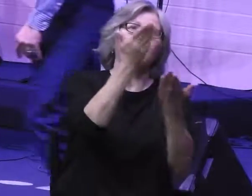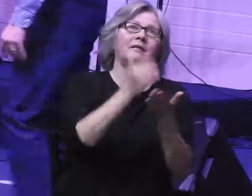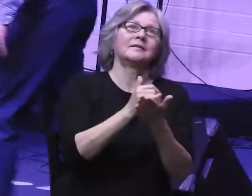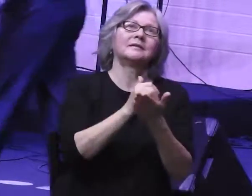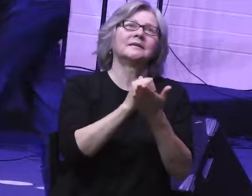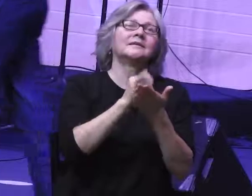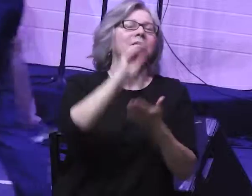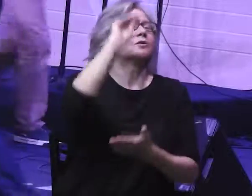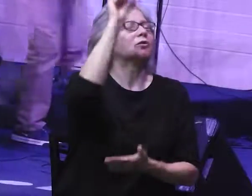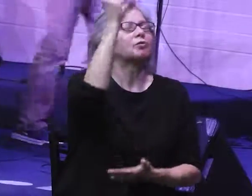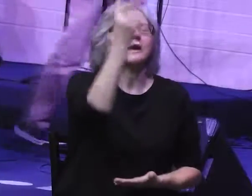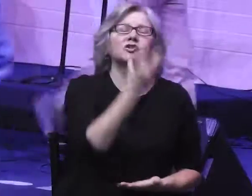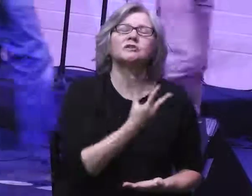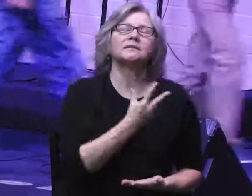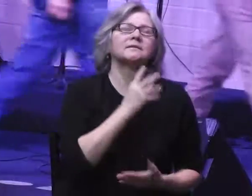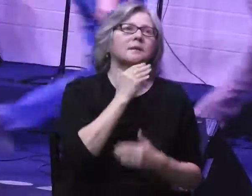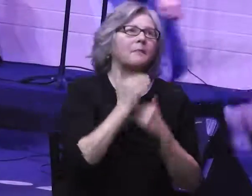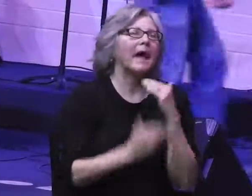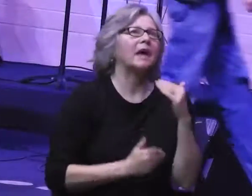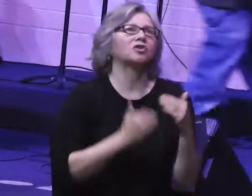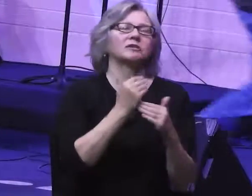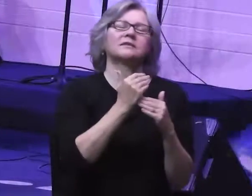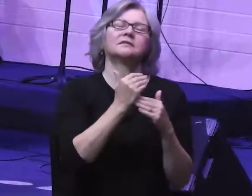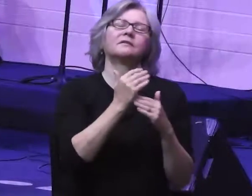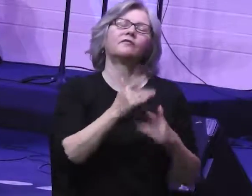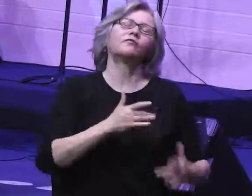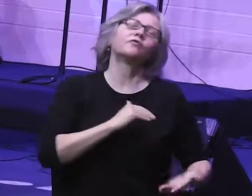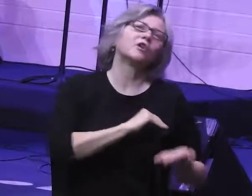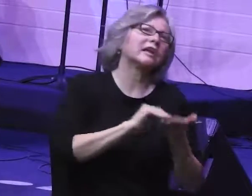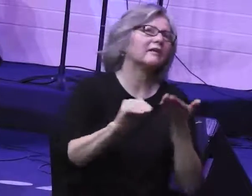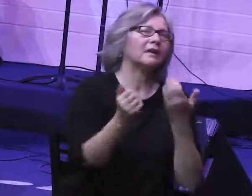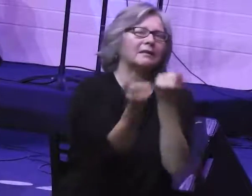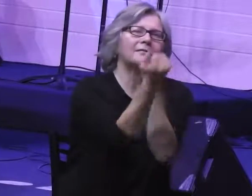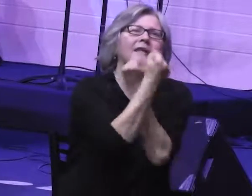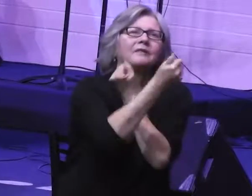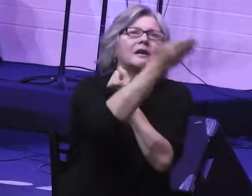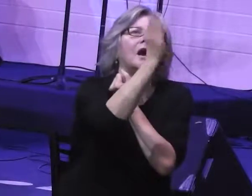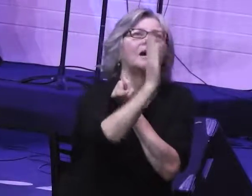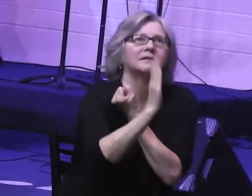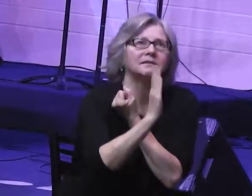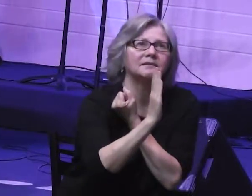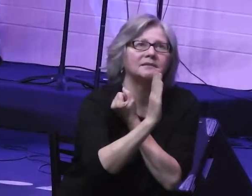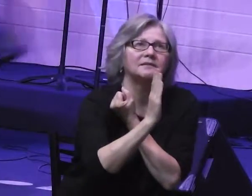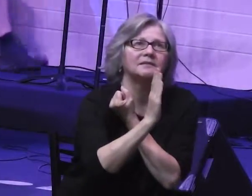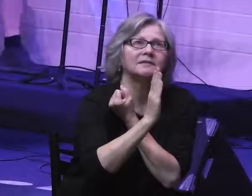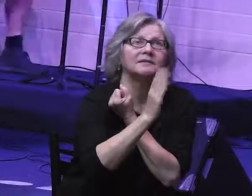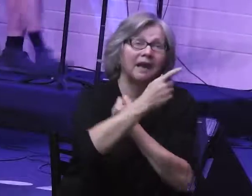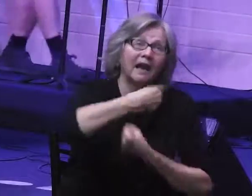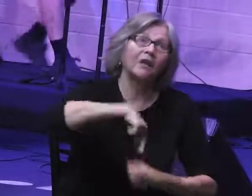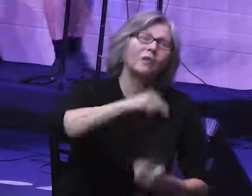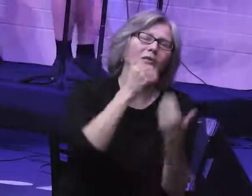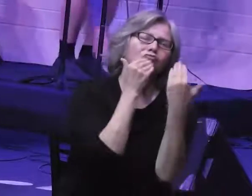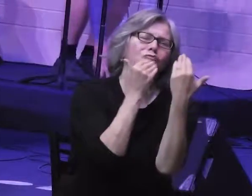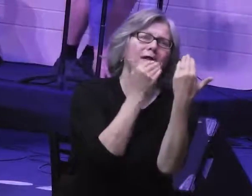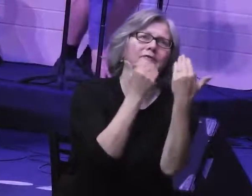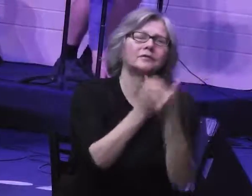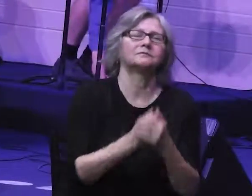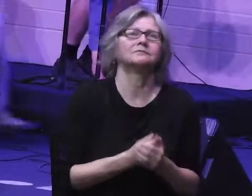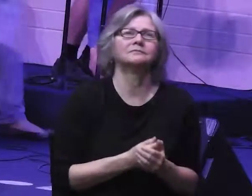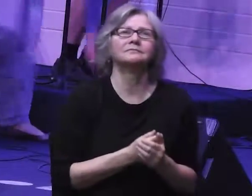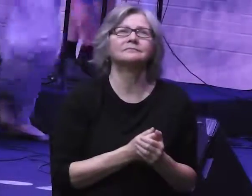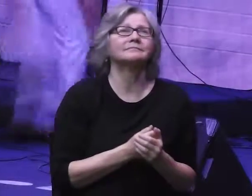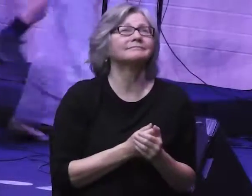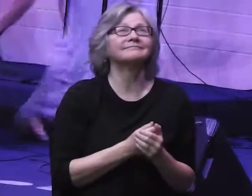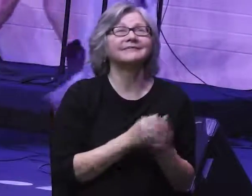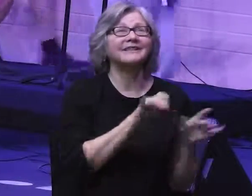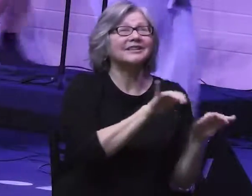to be. this gracious, compassionate, forgiving, loving God. And we are grateful